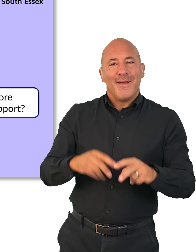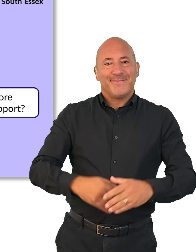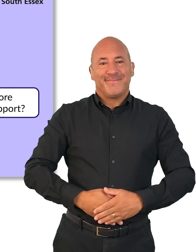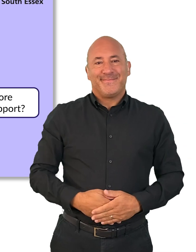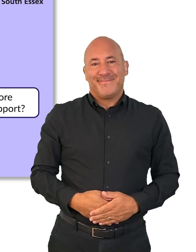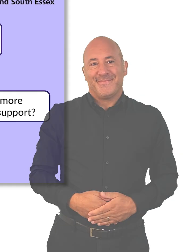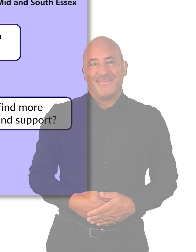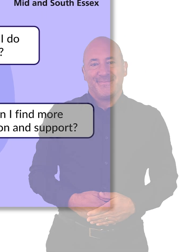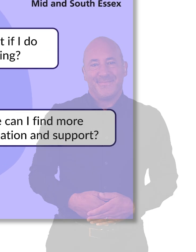Use these instructions to